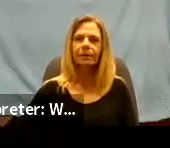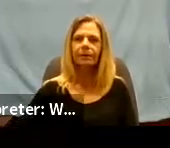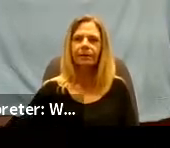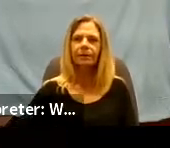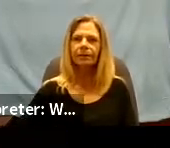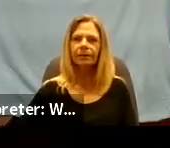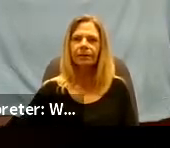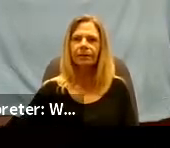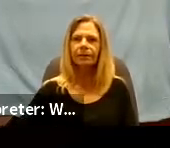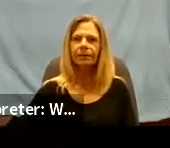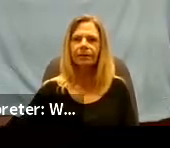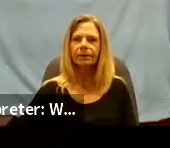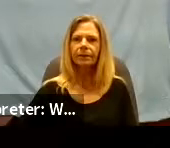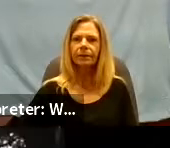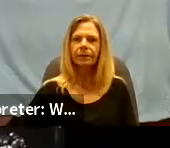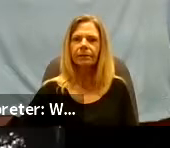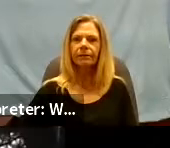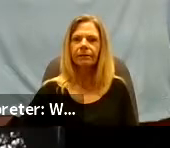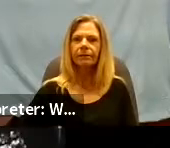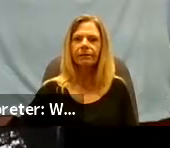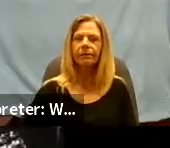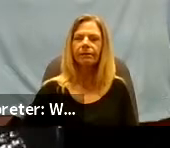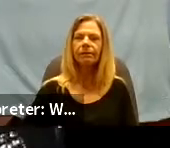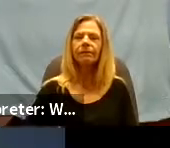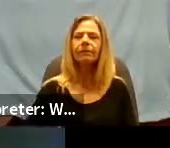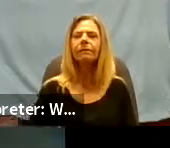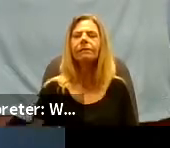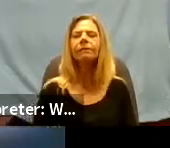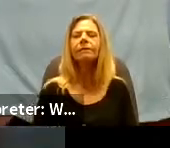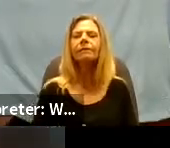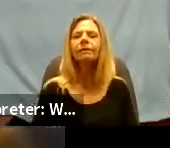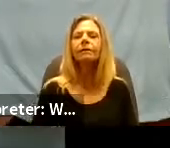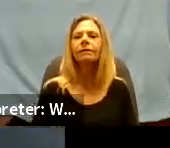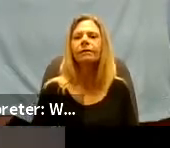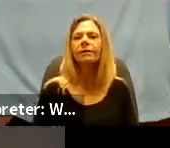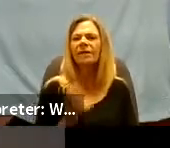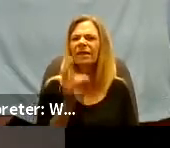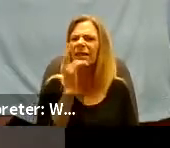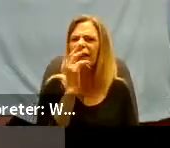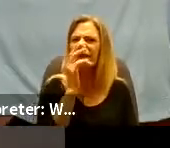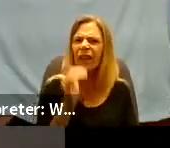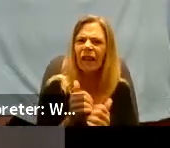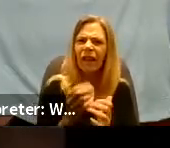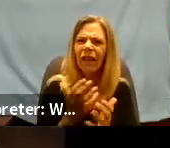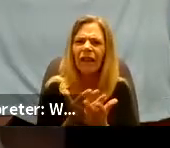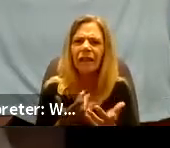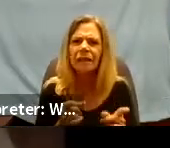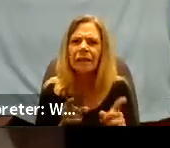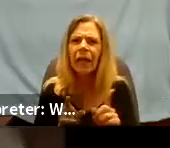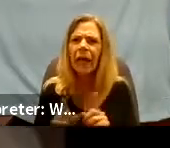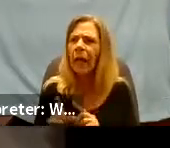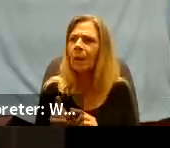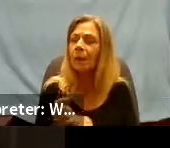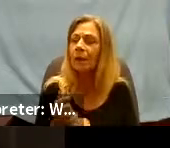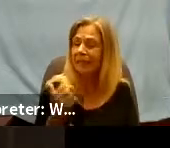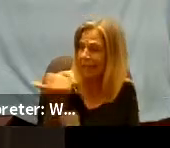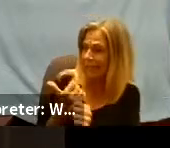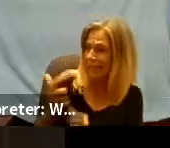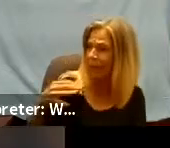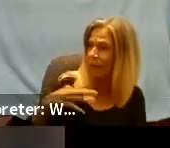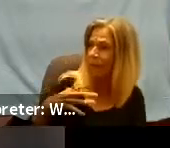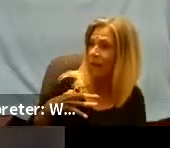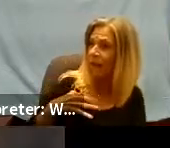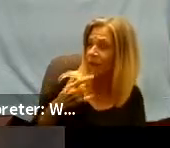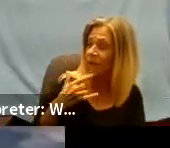Funny how things happen. Only in hindsight do you realize how something can change your entire life. I need volunteers to stay behind. This is your chance to be a hero.